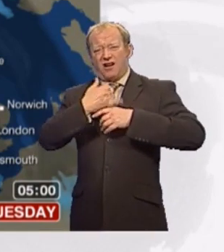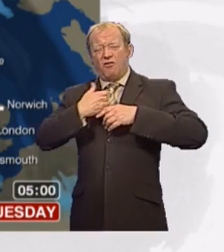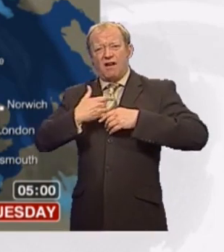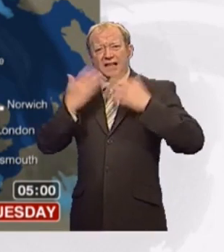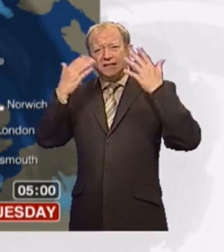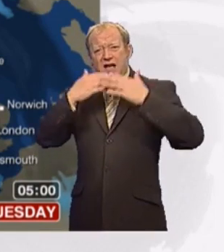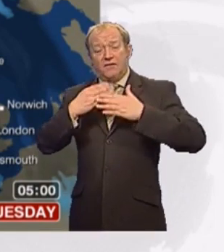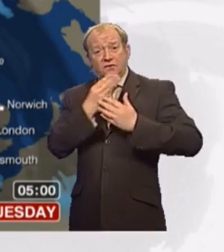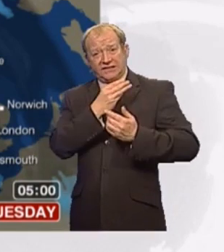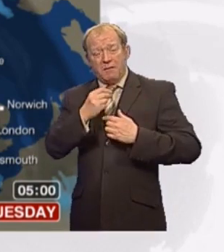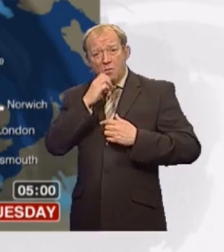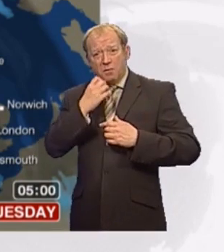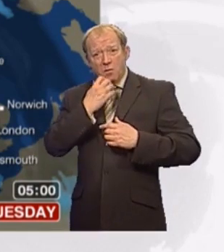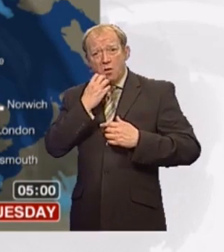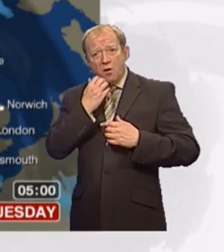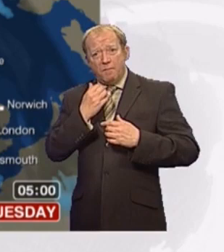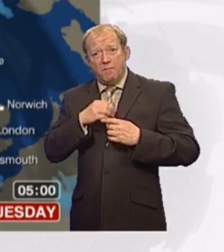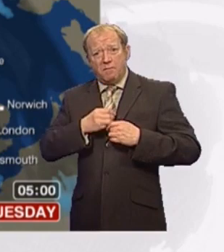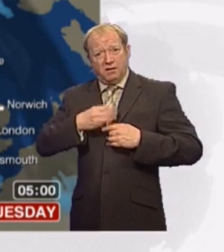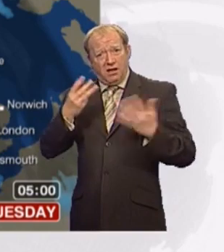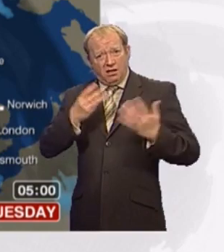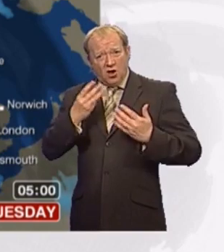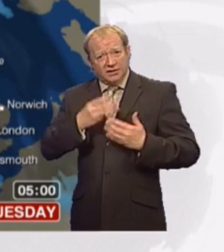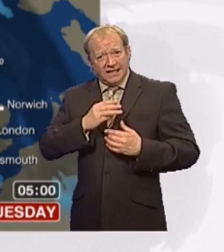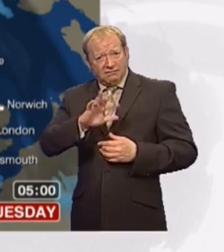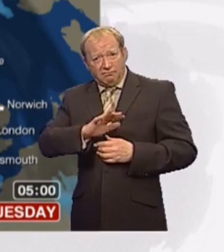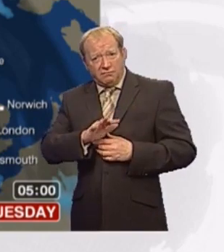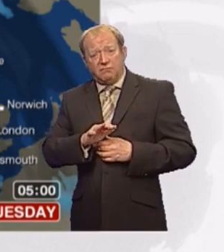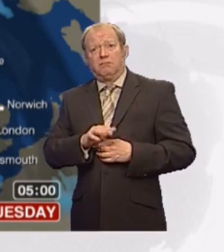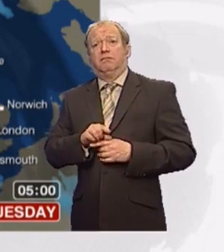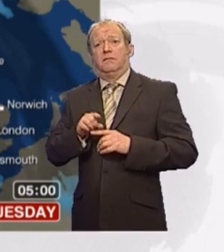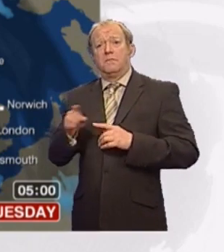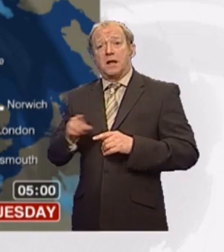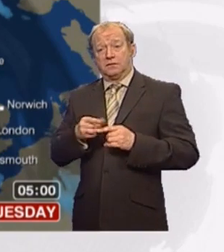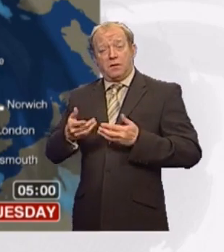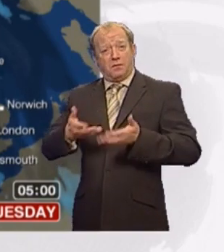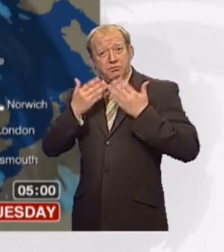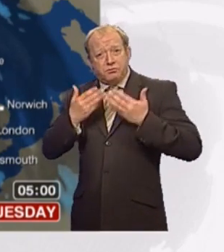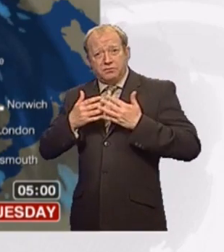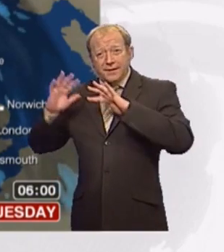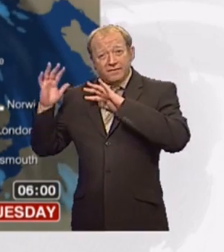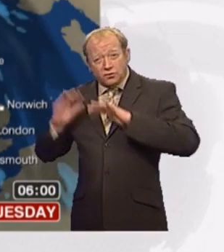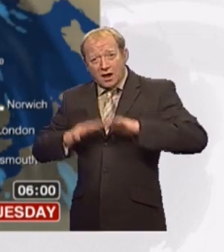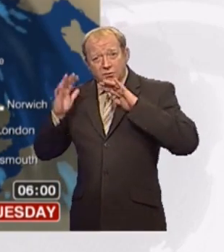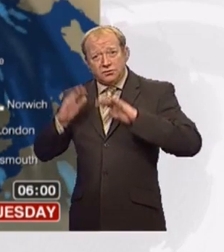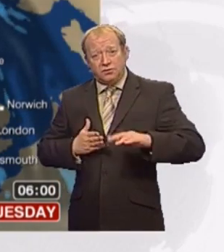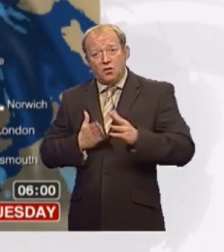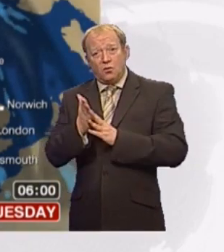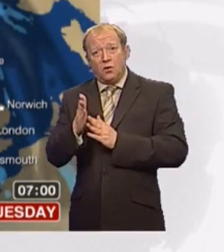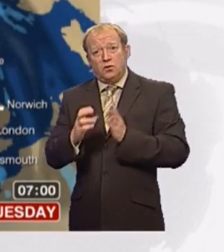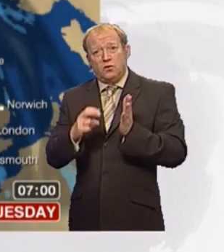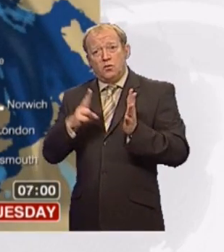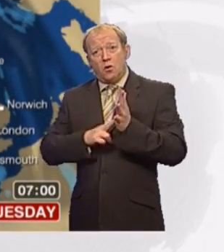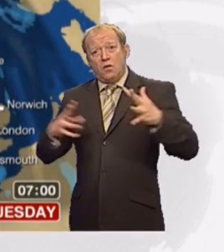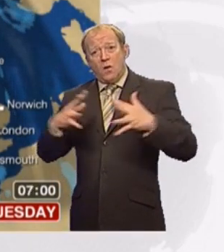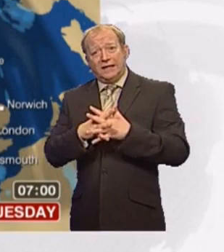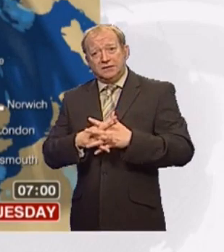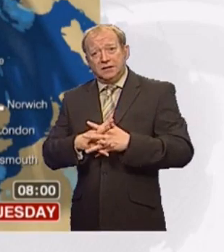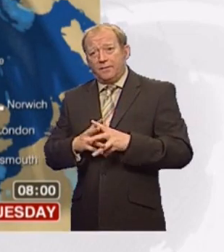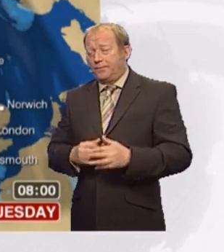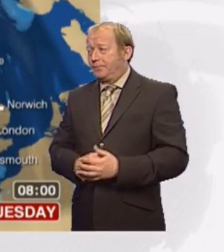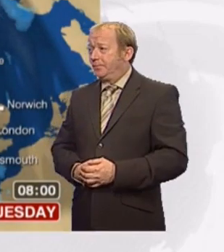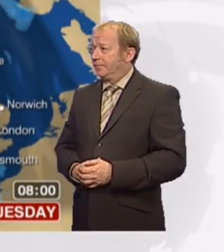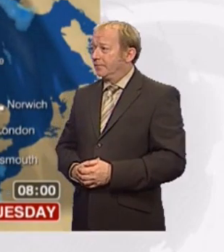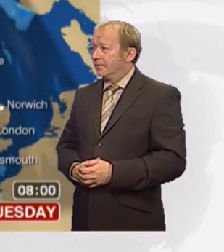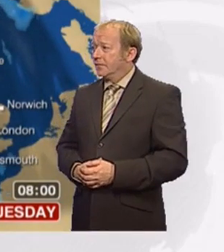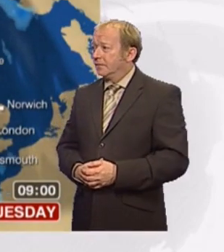quite a warm night for some of us actually, double figure temperatures for most of us. Blustery, though, with showers across northwestern parts of the UK through